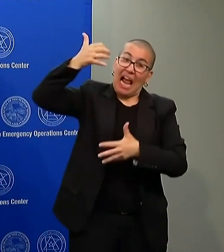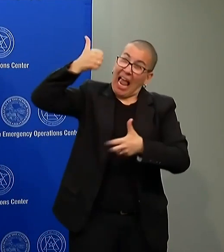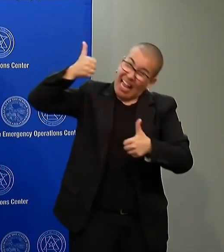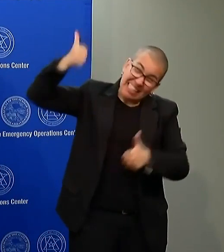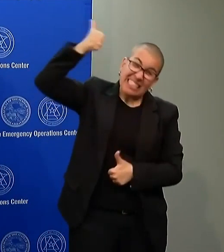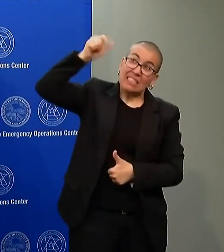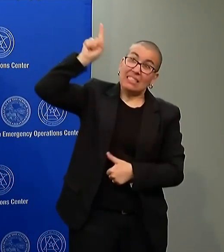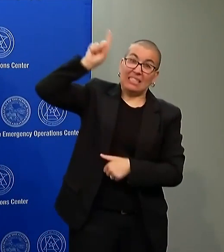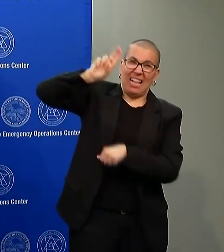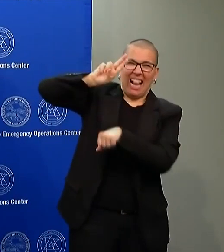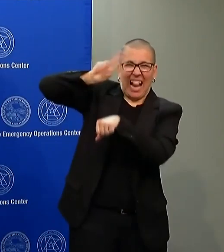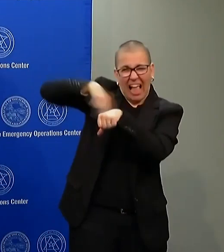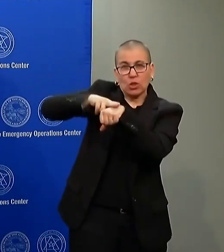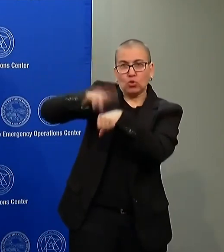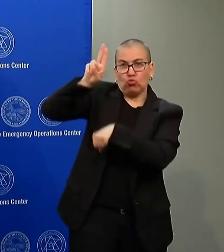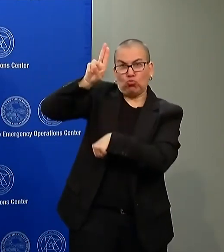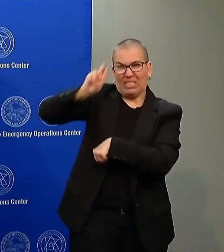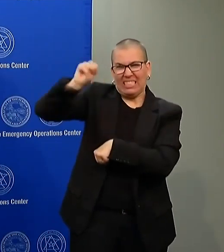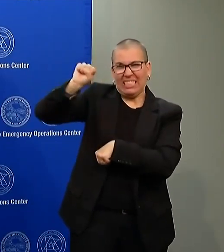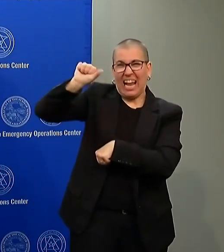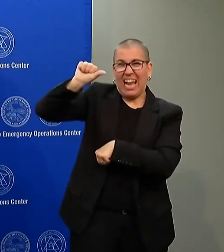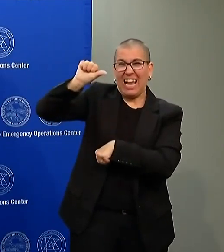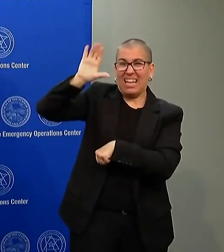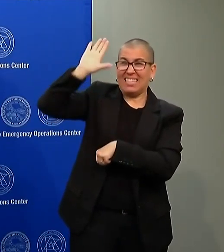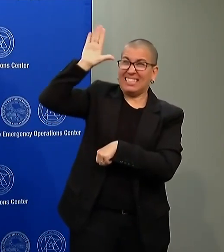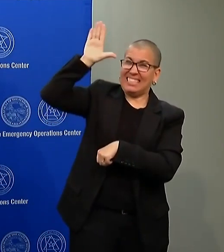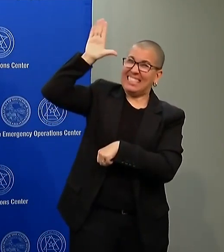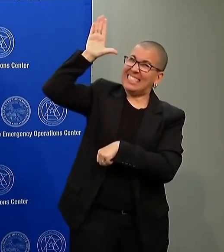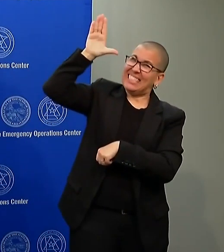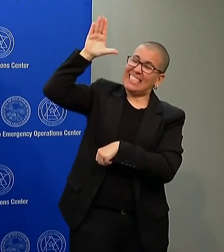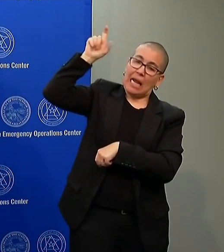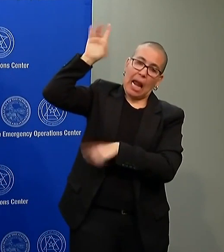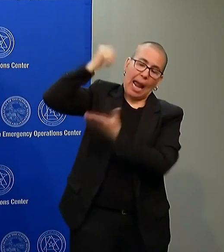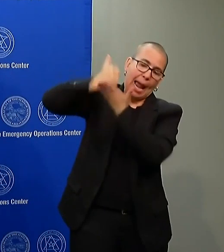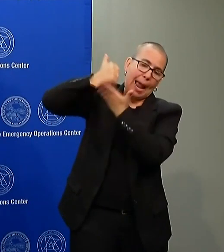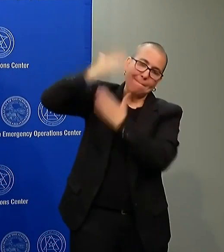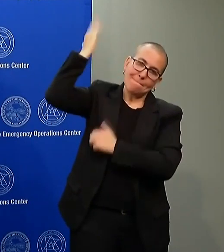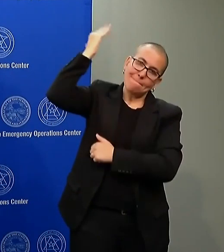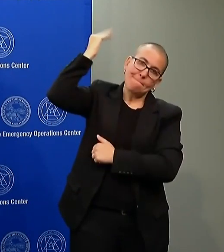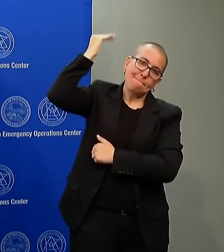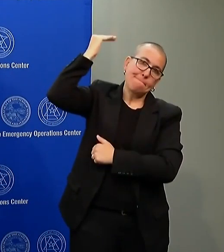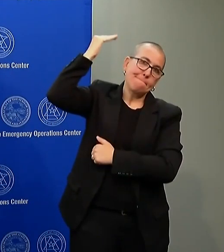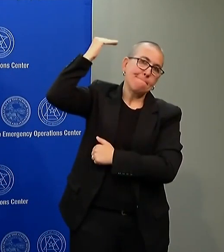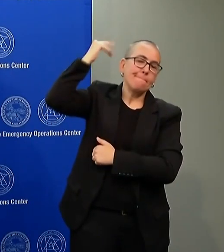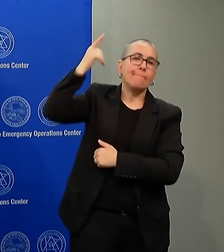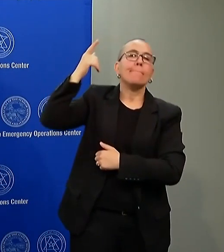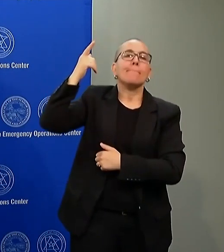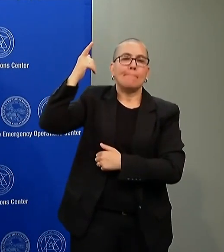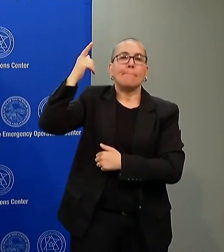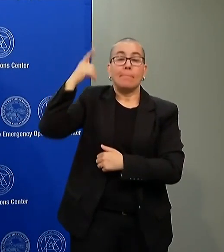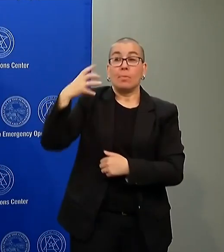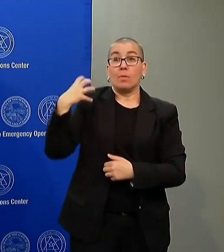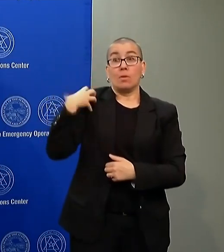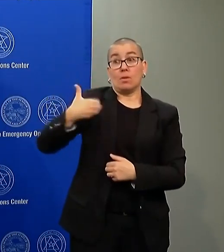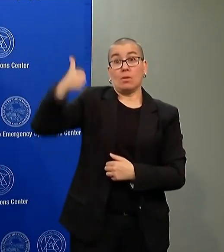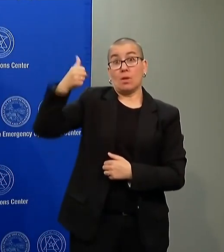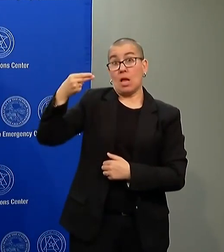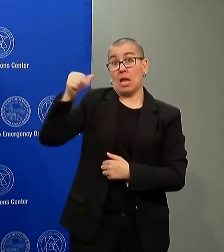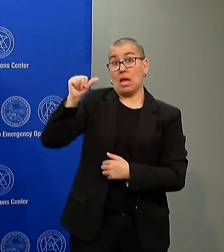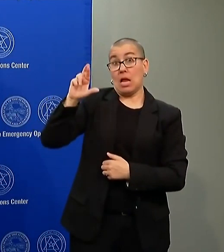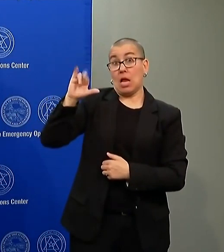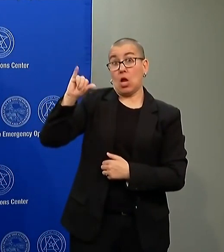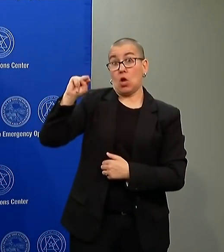make key contributions to the operation that Commissioner Harrington has laid out.